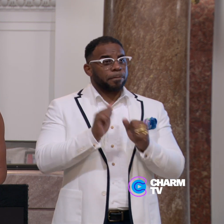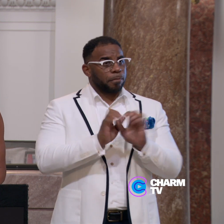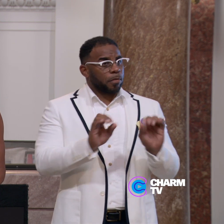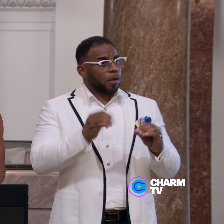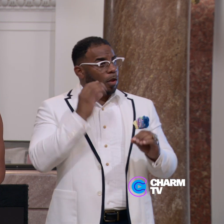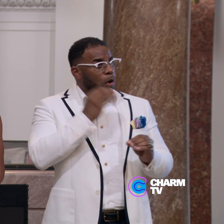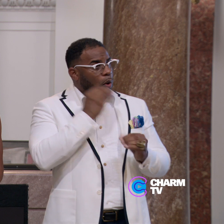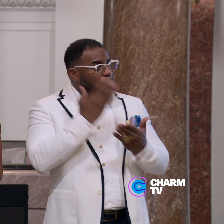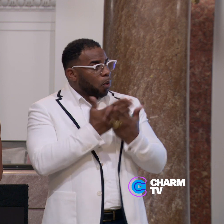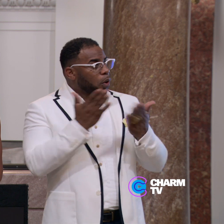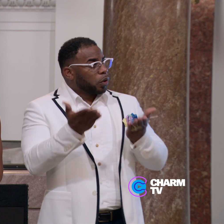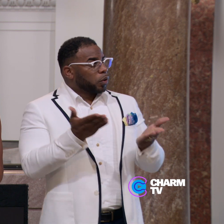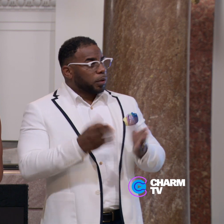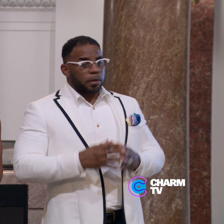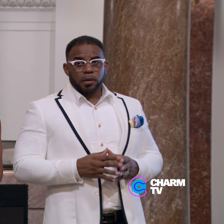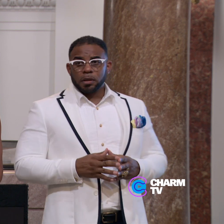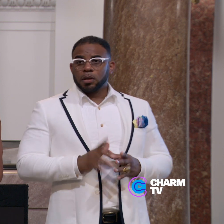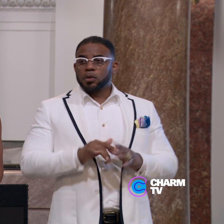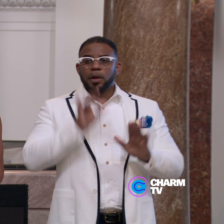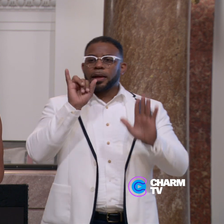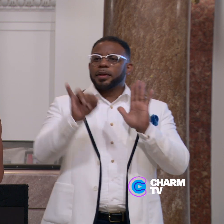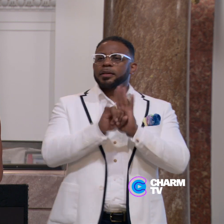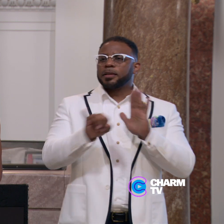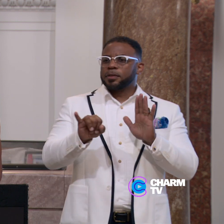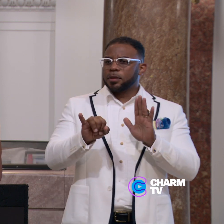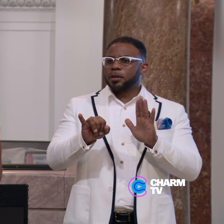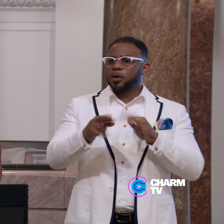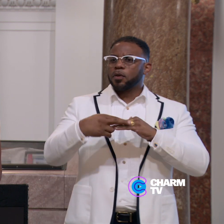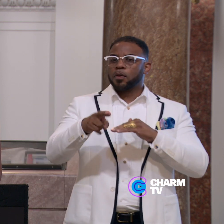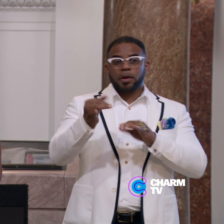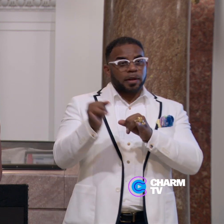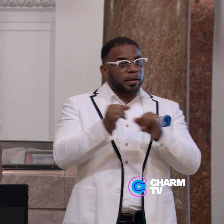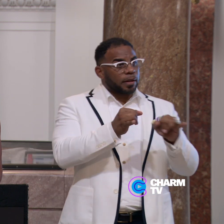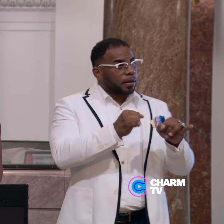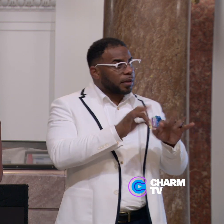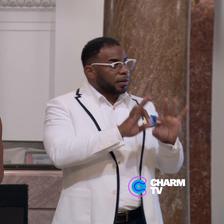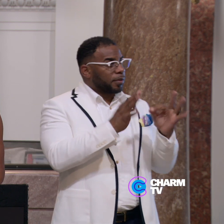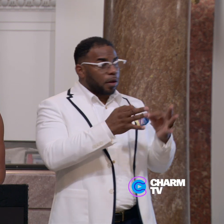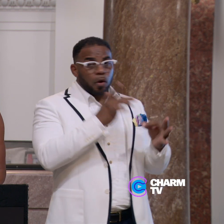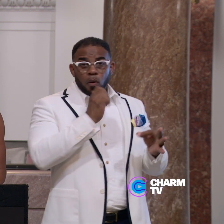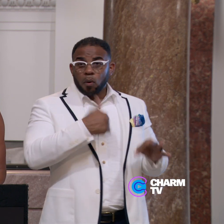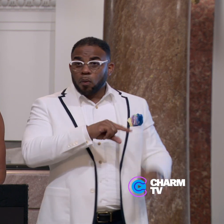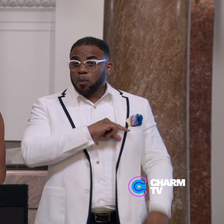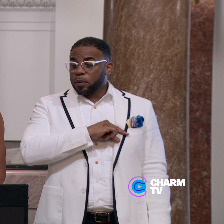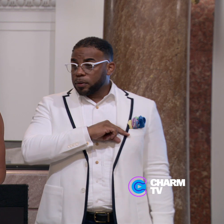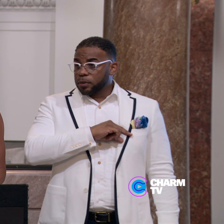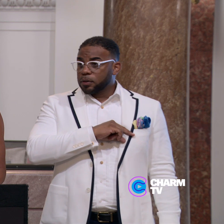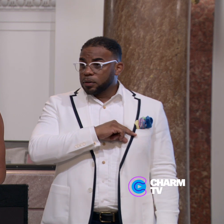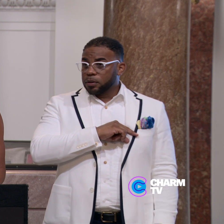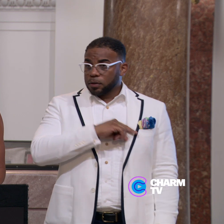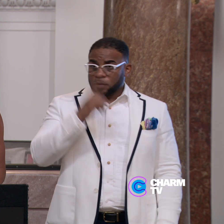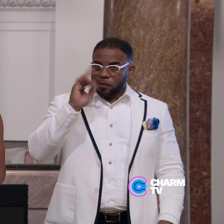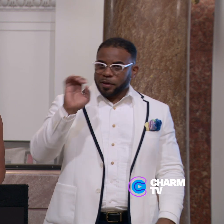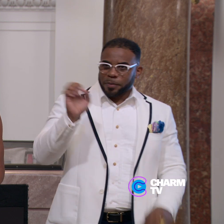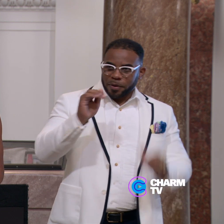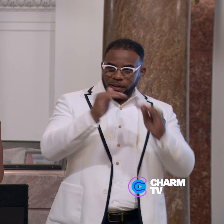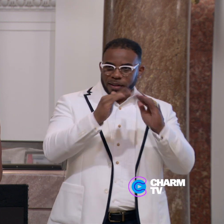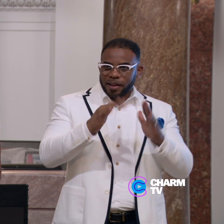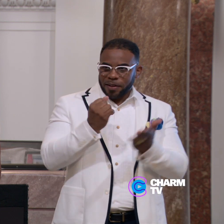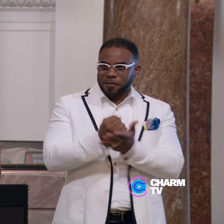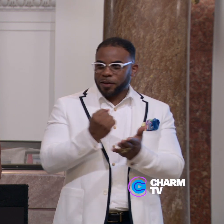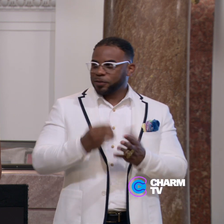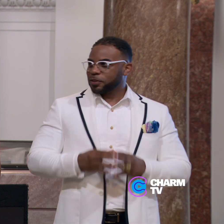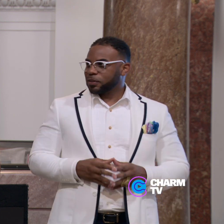the Office of Homeless Services to identify and refer individuals and families who qualify for an emergency housing